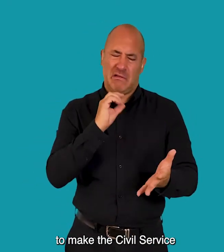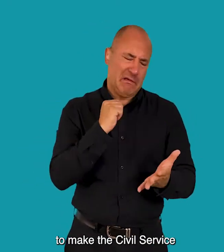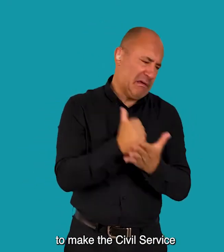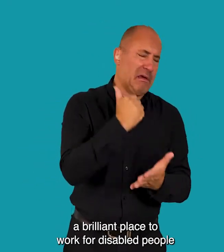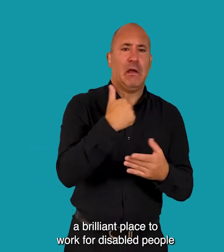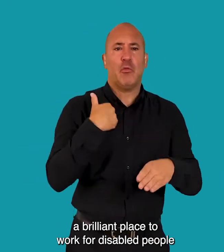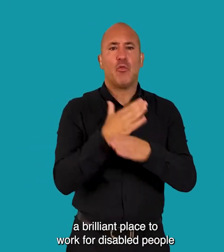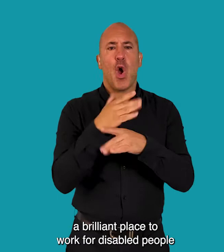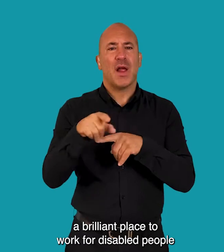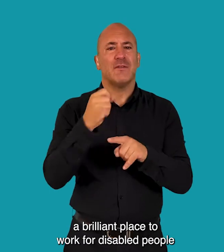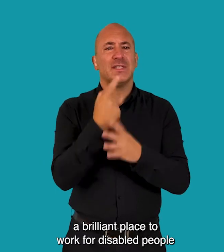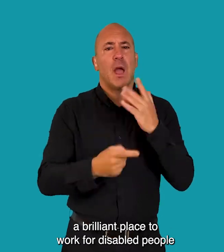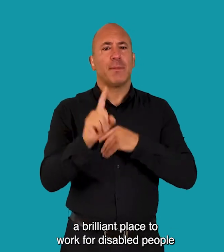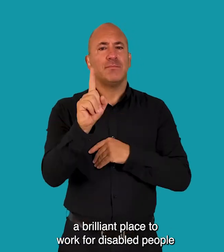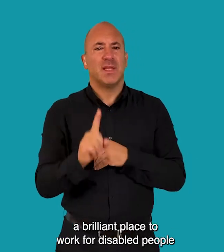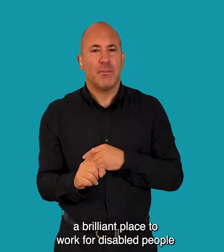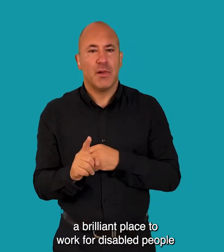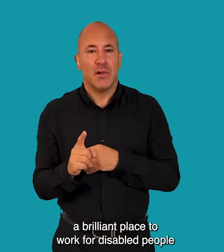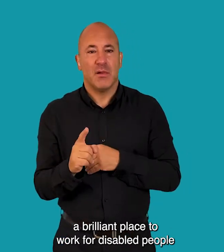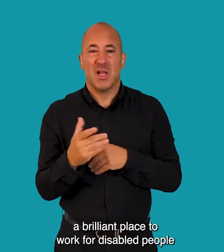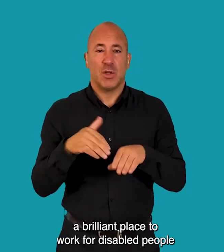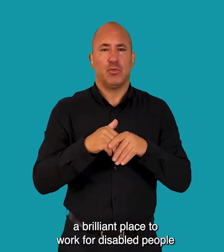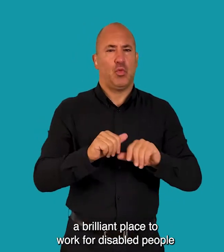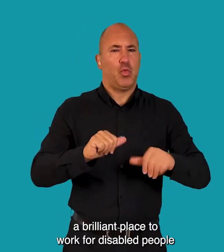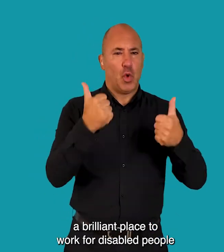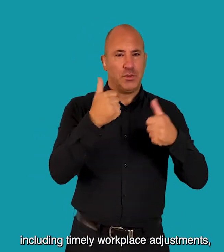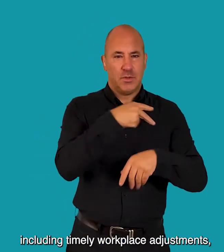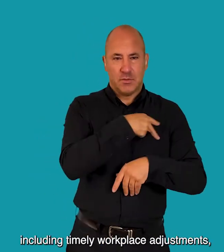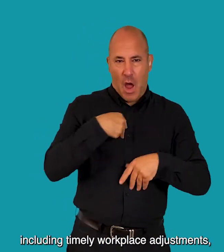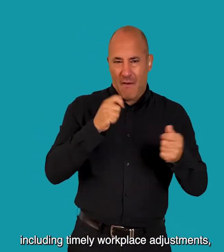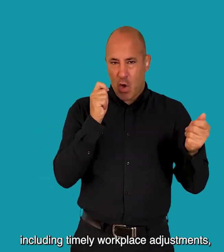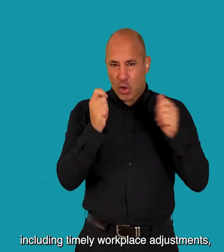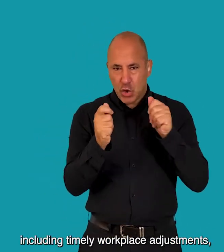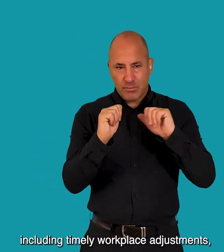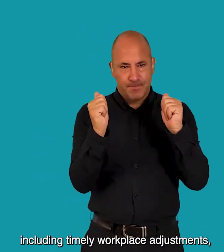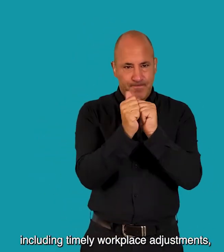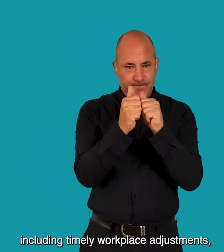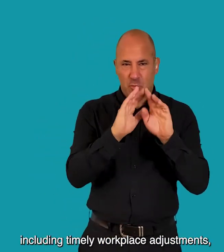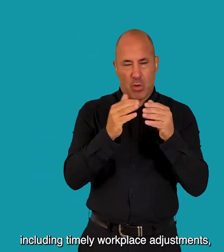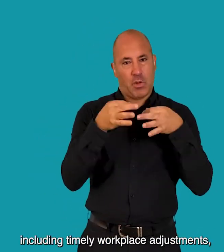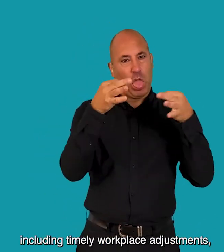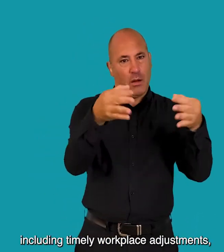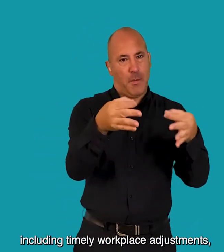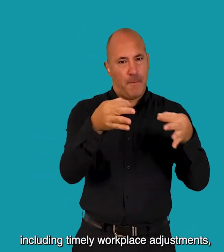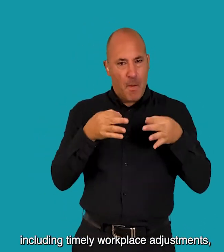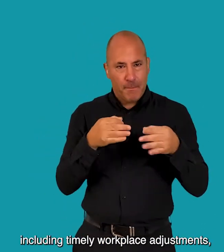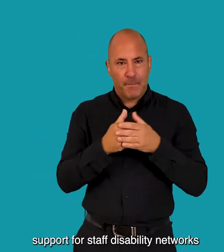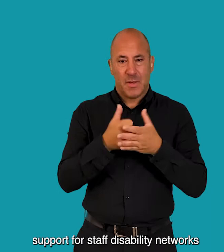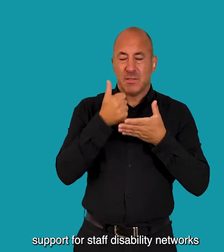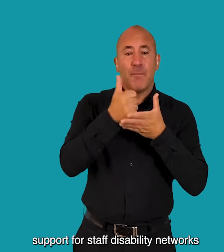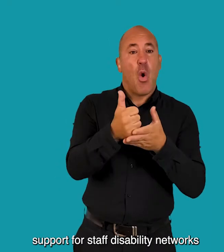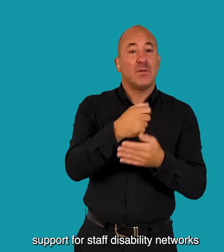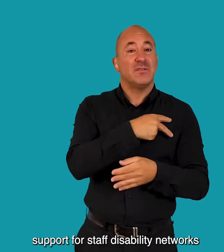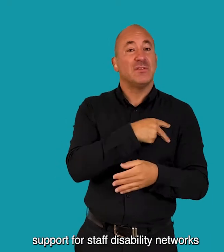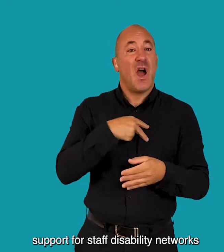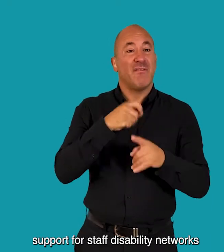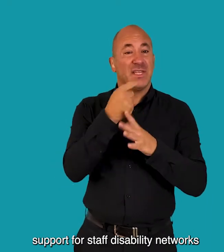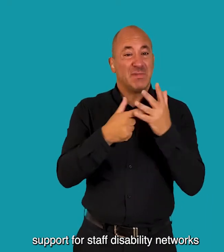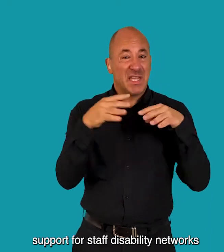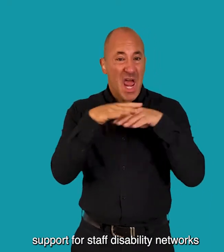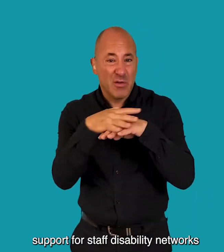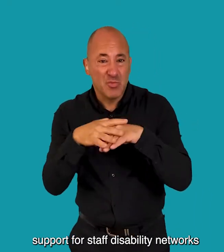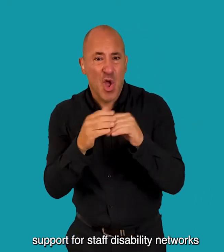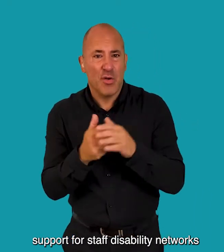civil service a brilliant place to work for disabled people Including timely workplace adjustments Support for staff